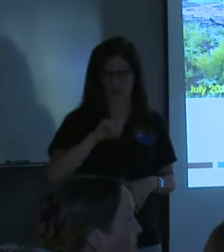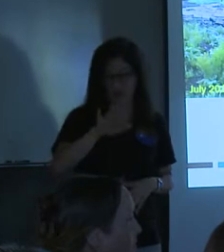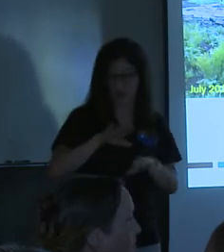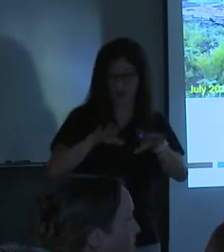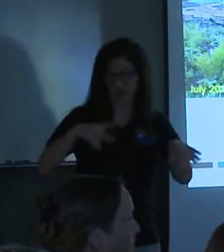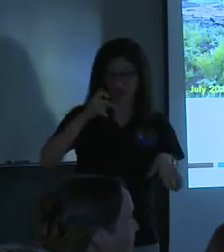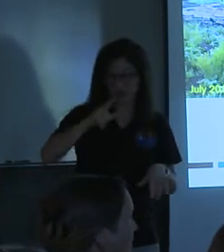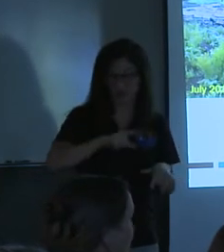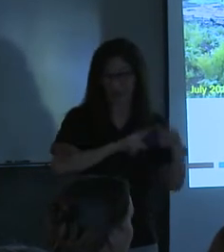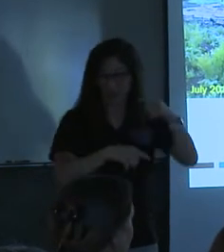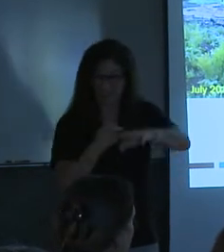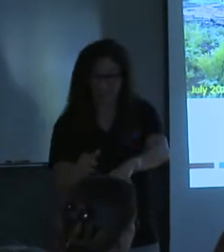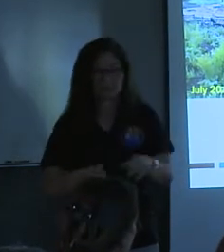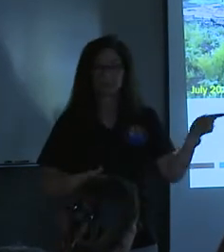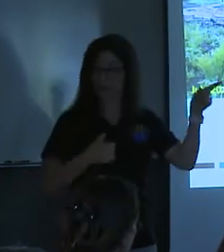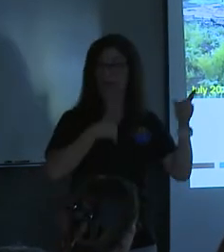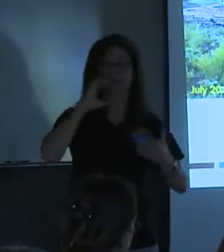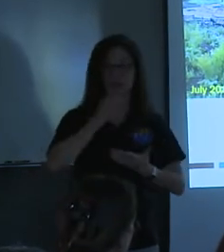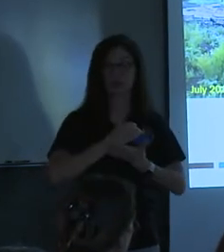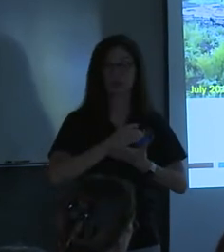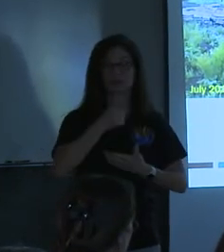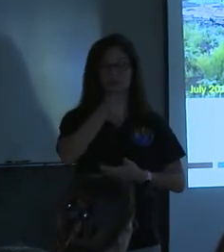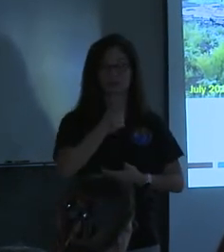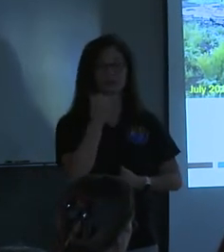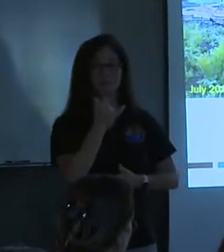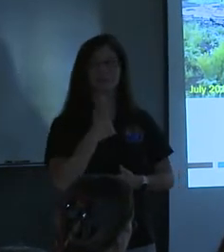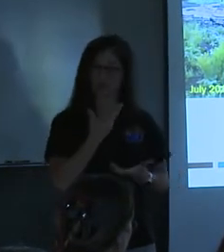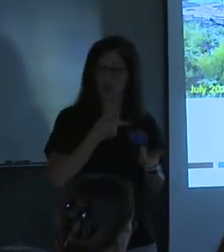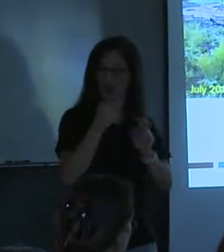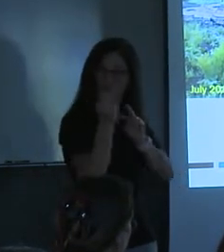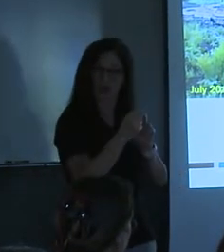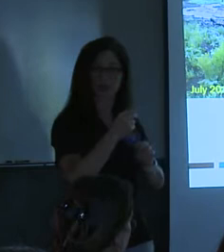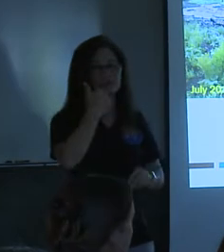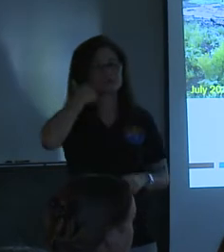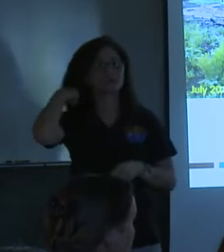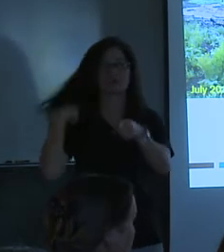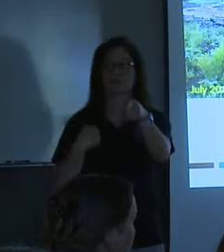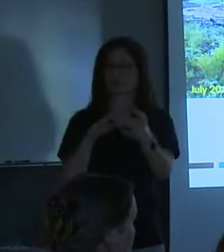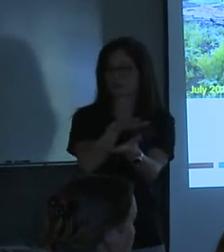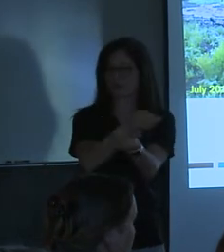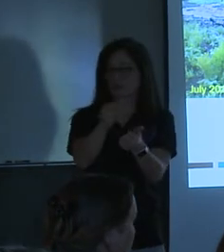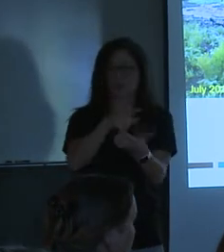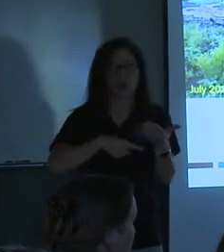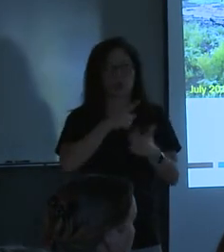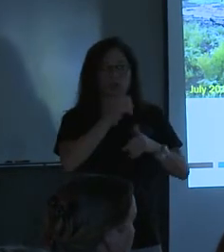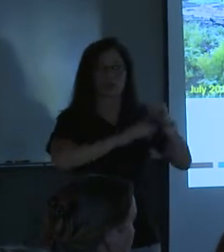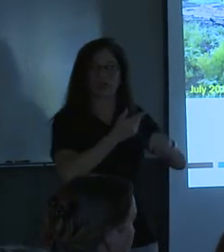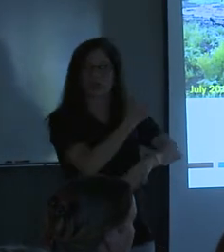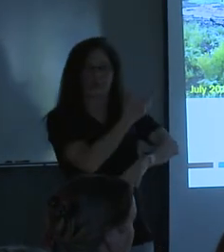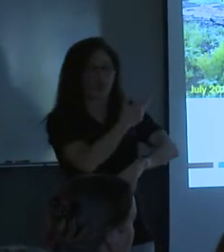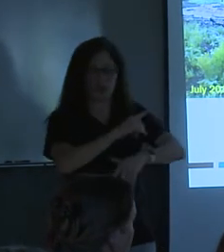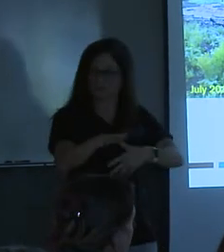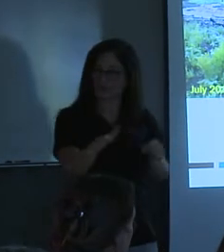here. Oh, I have a picture of it. I have a picture of it. Let's look at it. It destroyed what you did up there. Supposedly